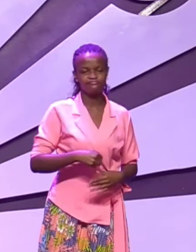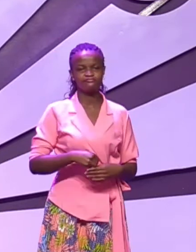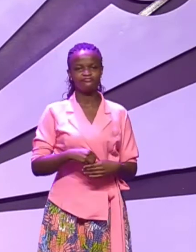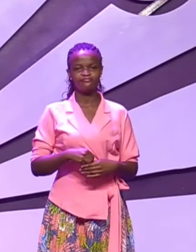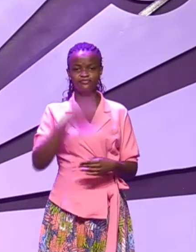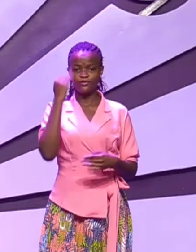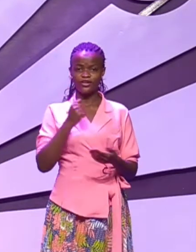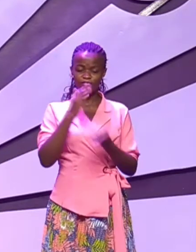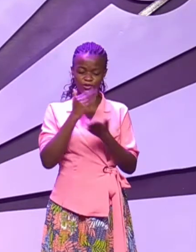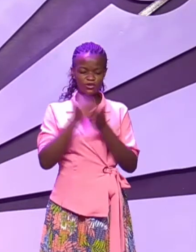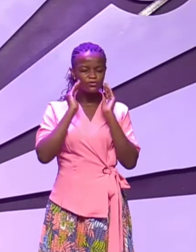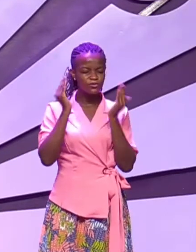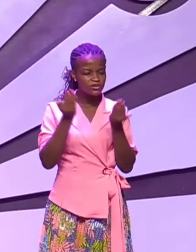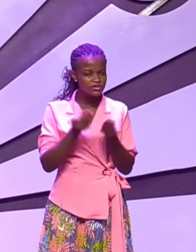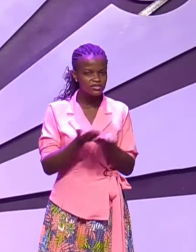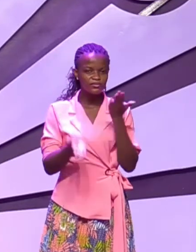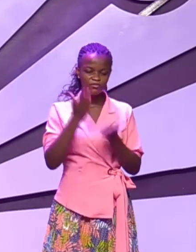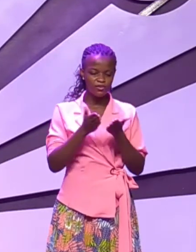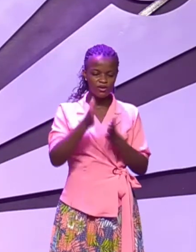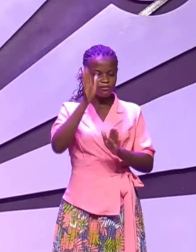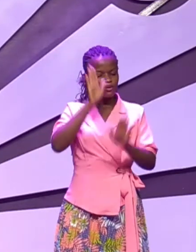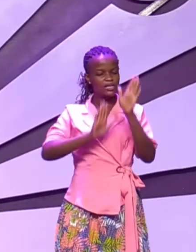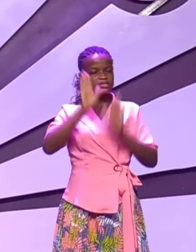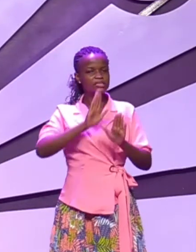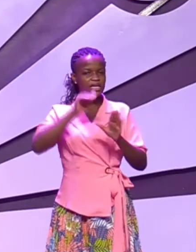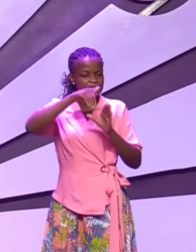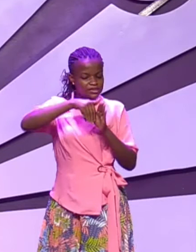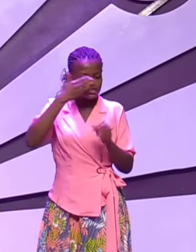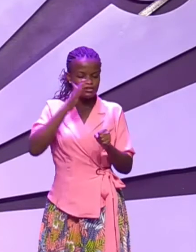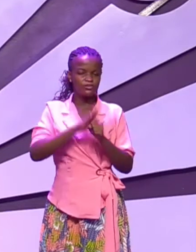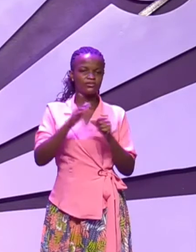because Moses could have backslid in the promised land